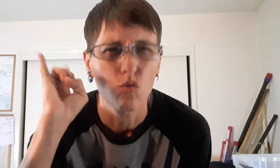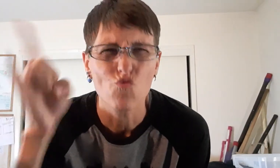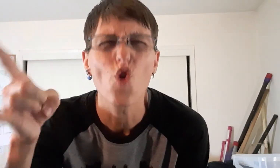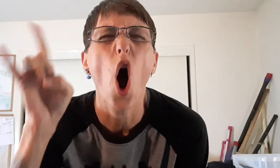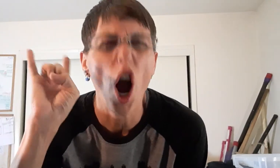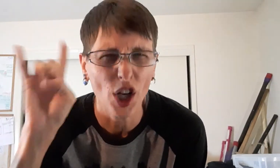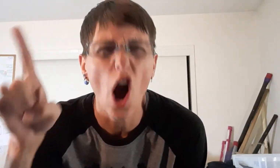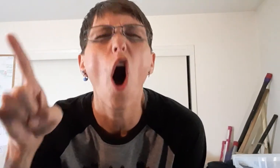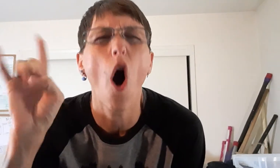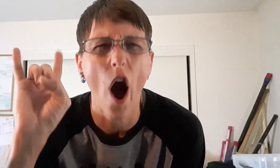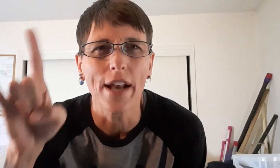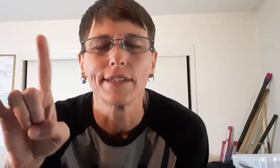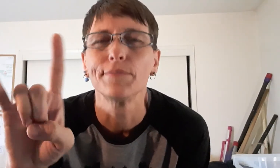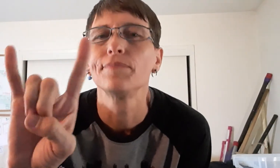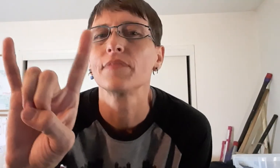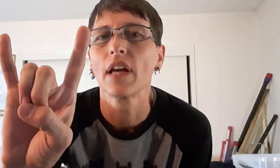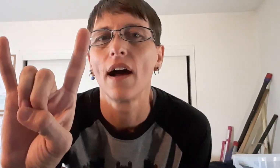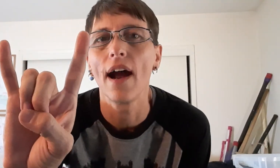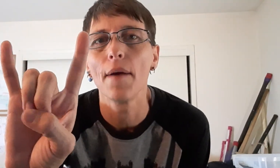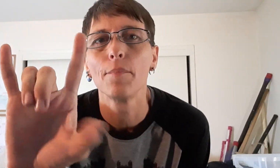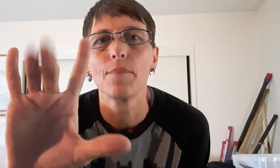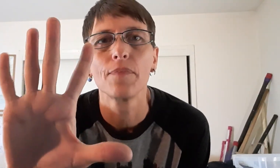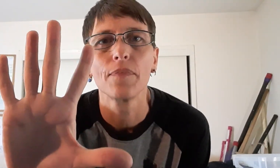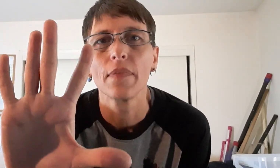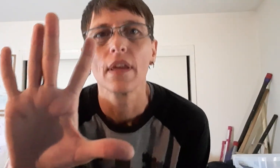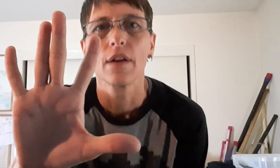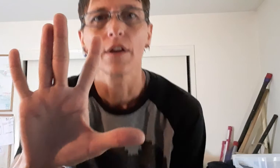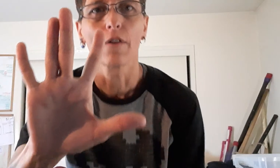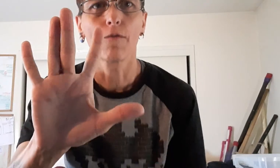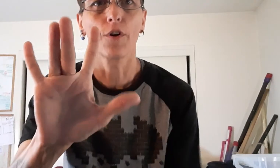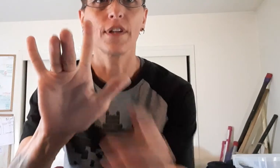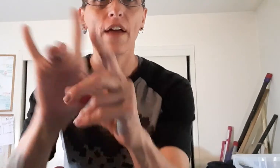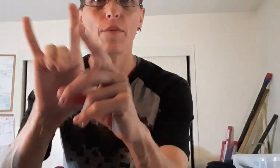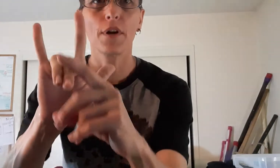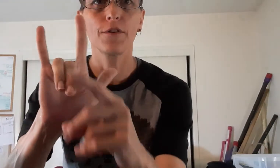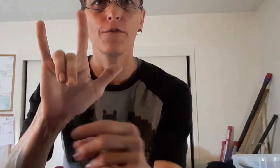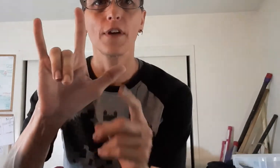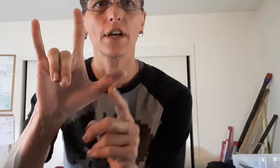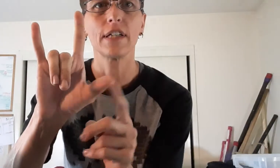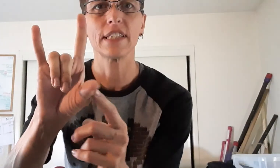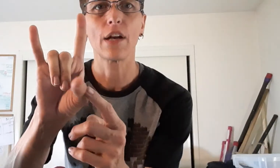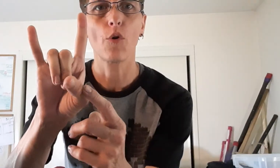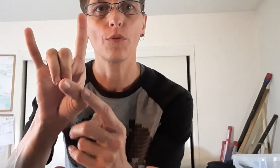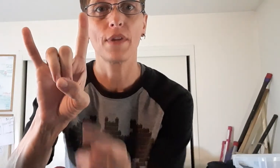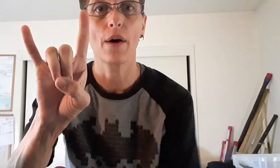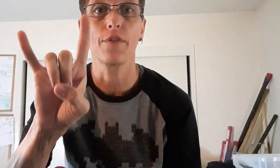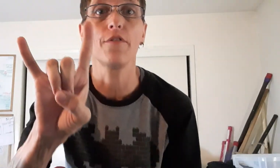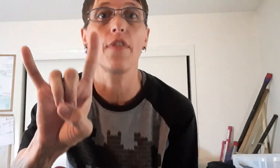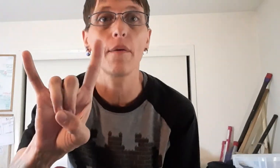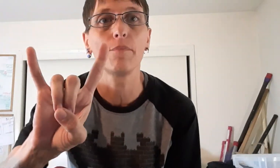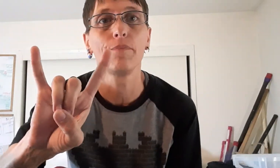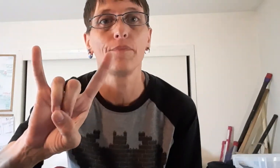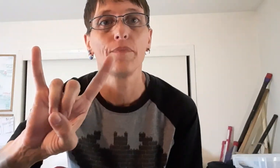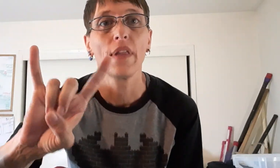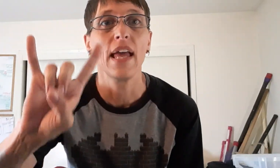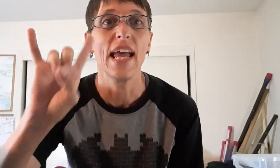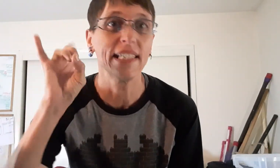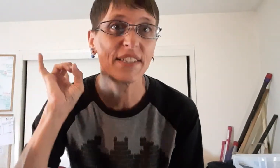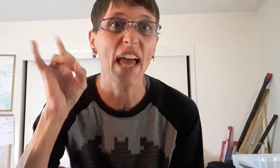Rock on. All right. You're fold down the middle two fingers and hold them down with your thumb. It's the